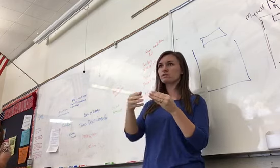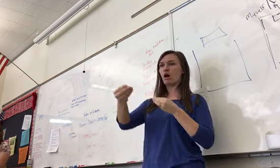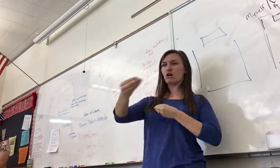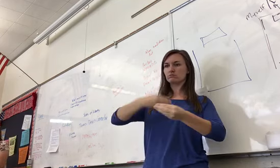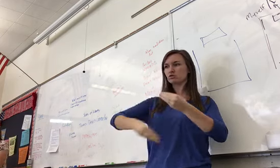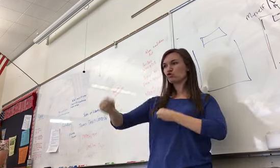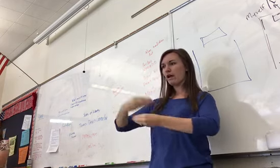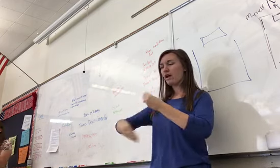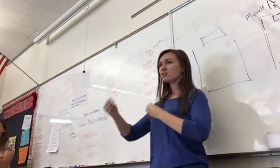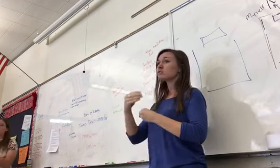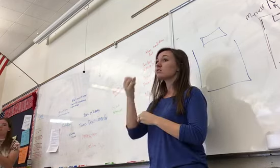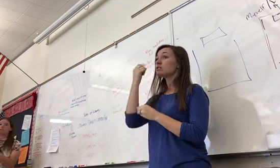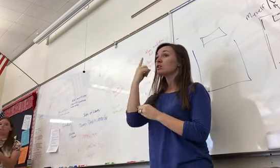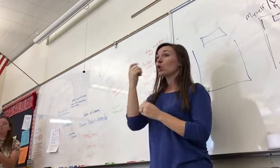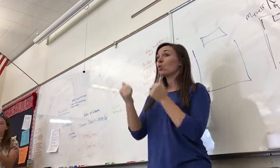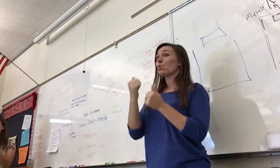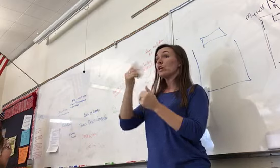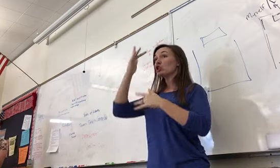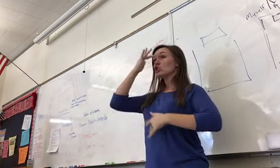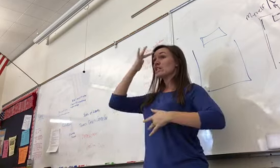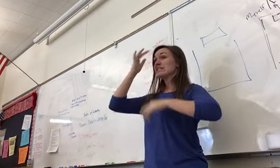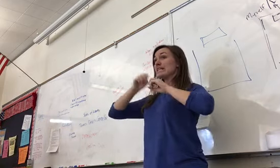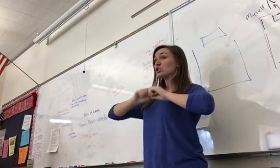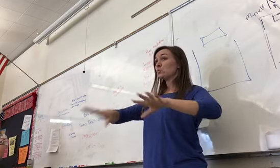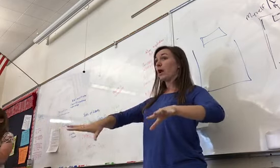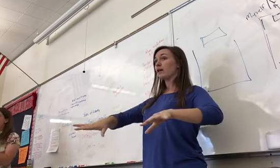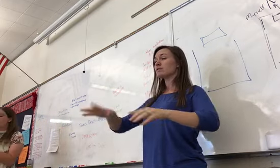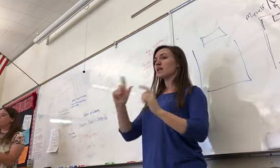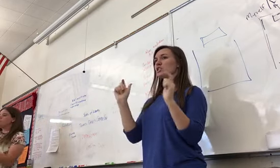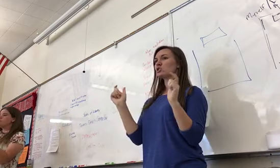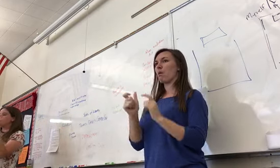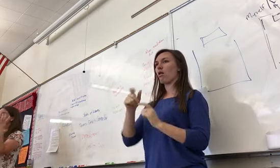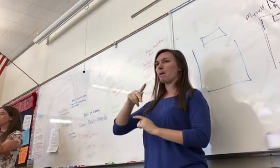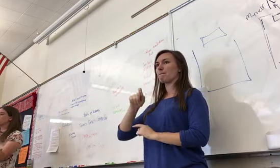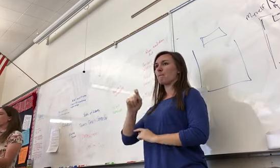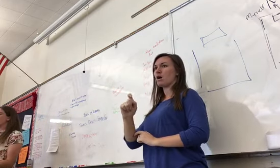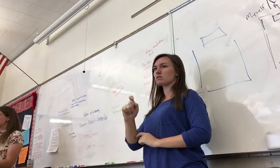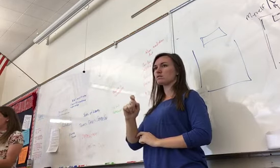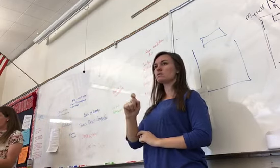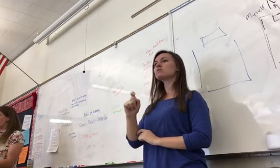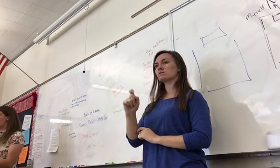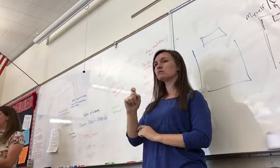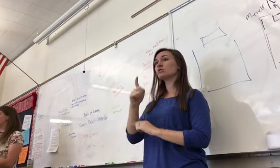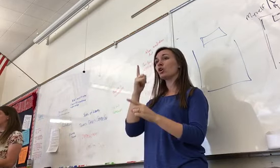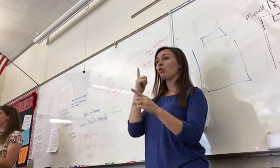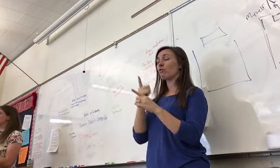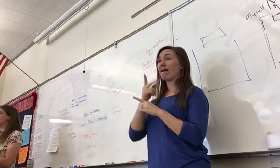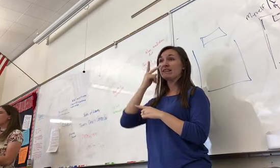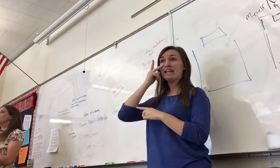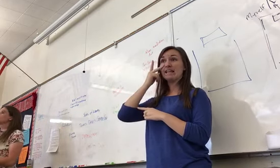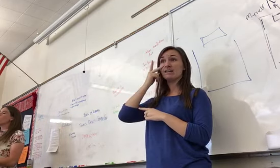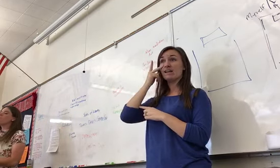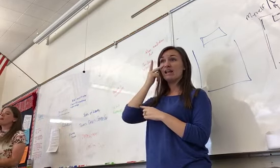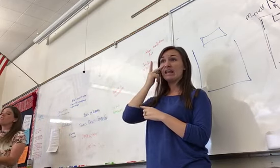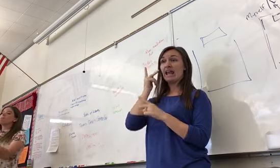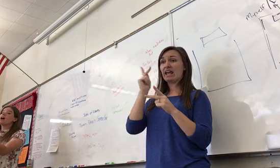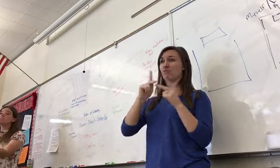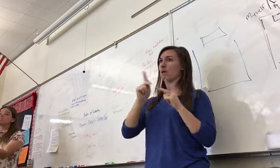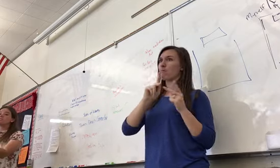important disease that we're going to spread? Smallpox. The destroys the Native populations. So while we have positives,